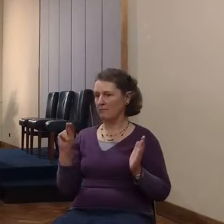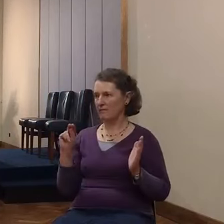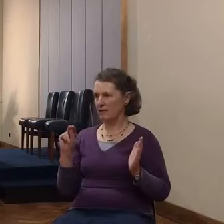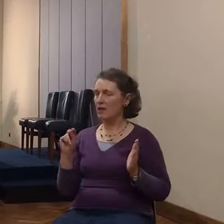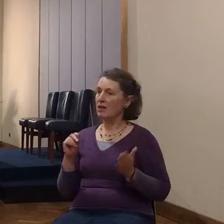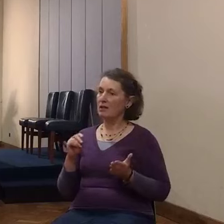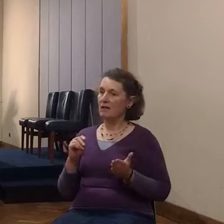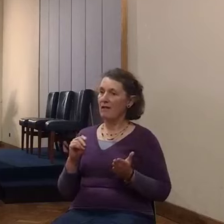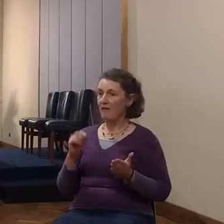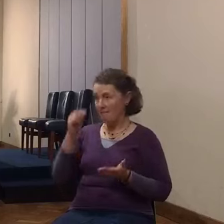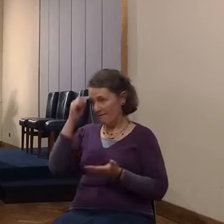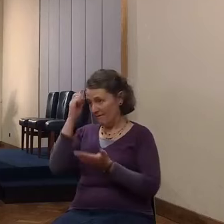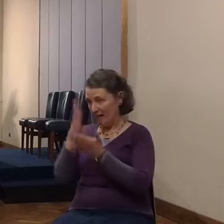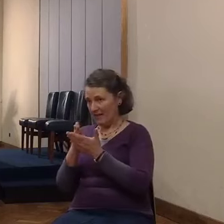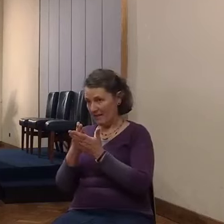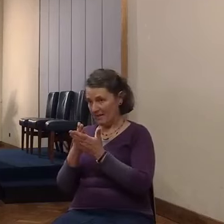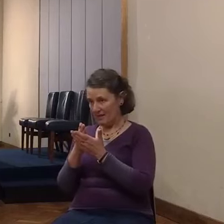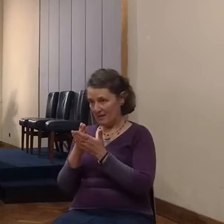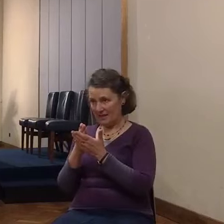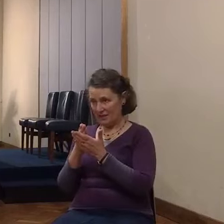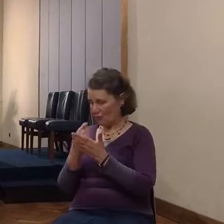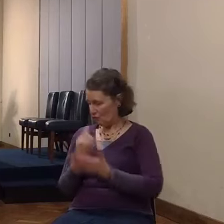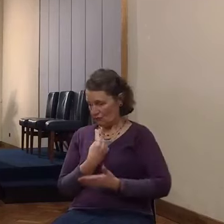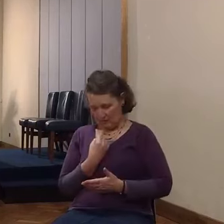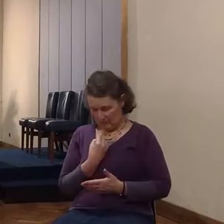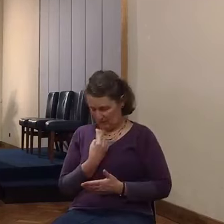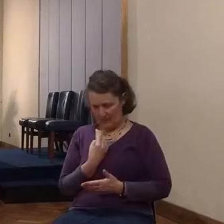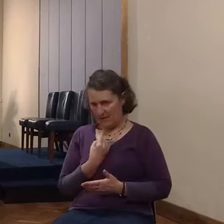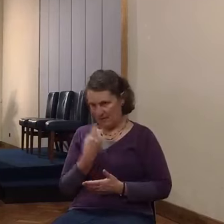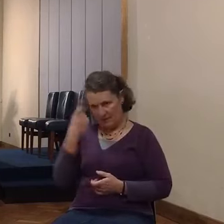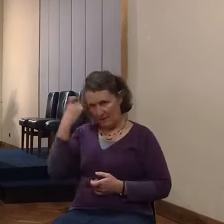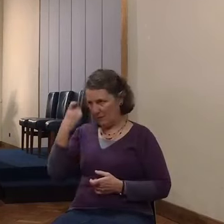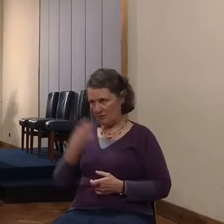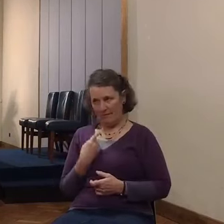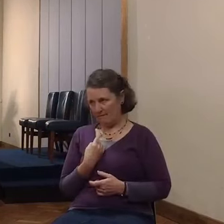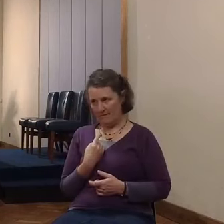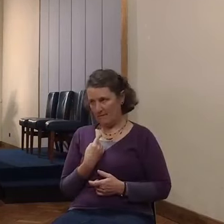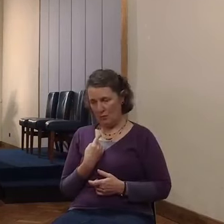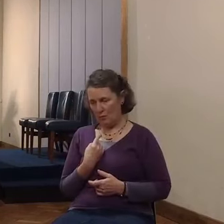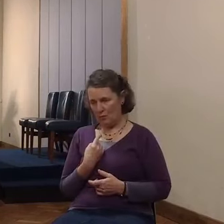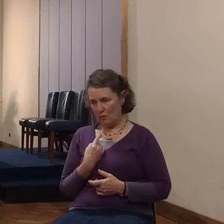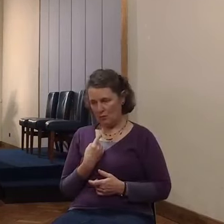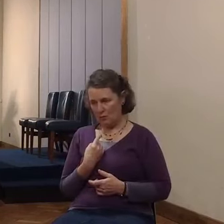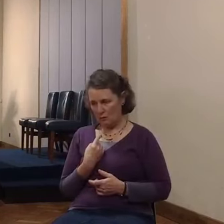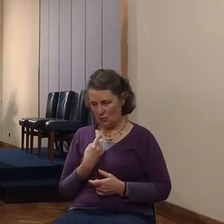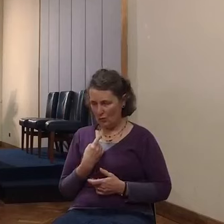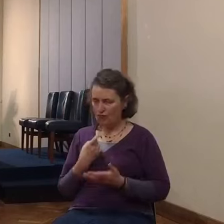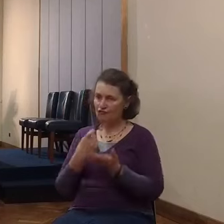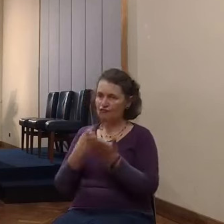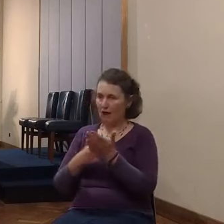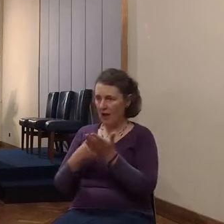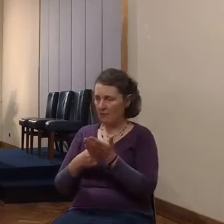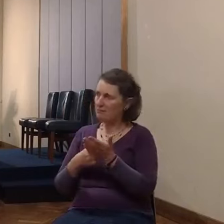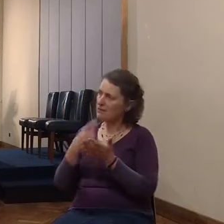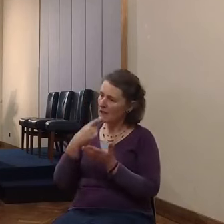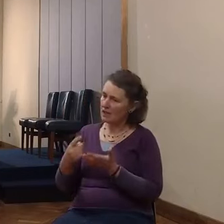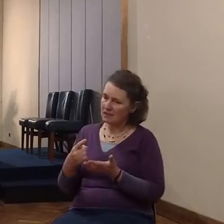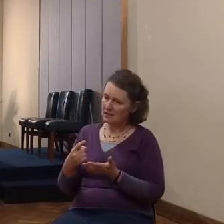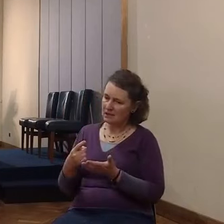Now, therefore, I pray you, says Rahab, swear out to me by the Lord, since I have showed